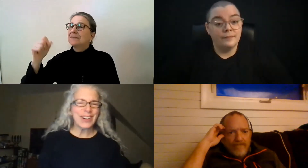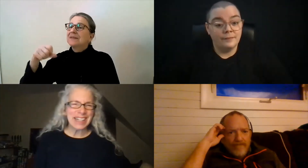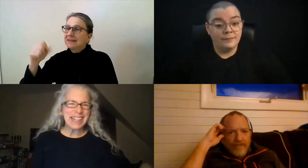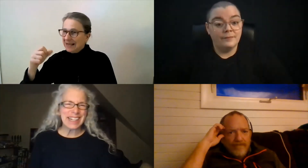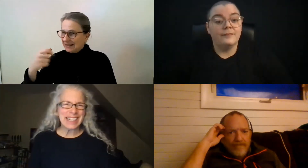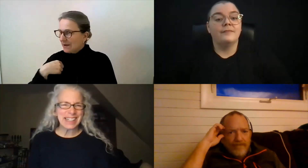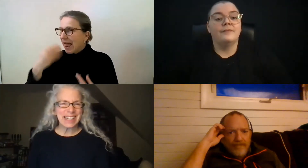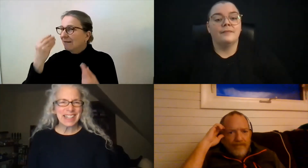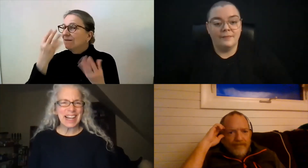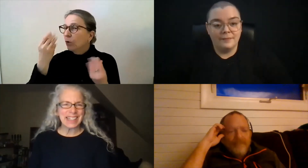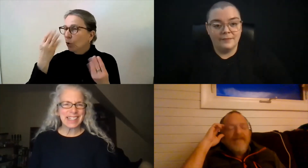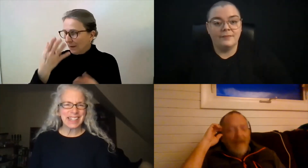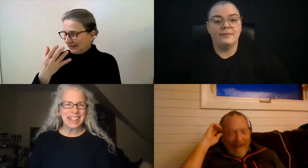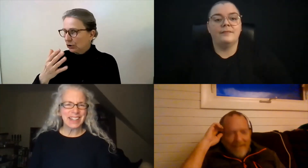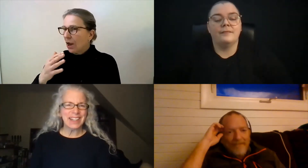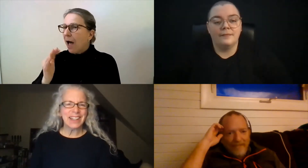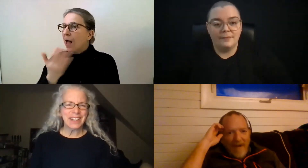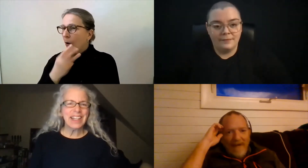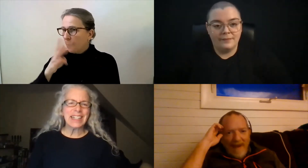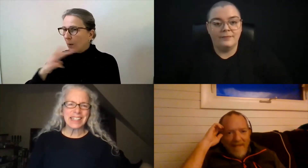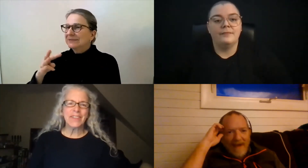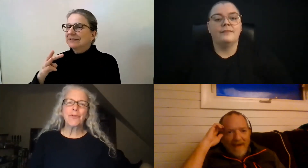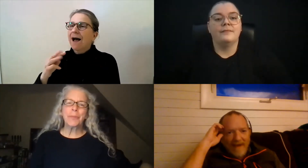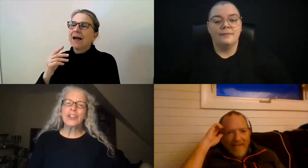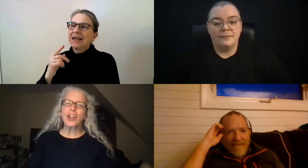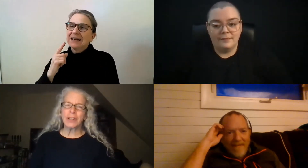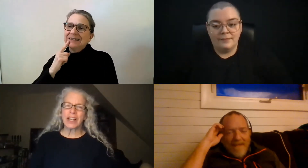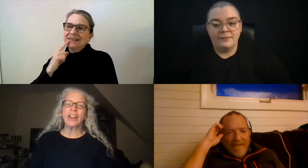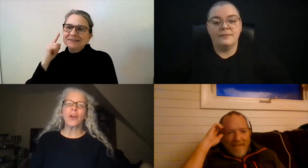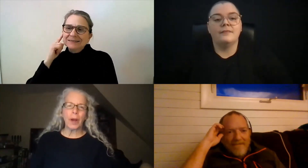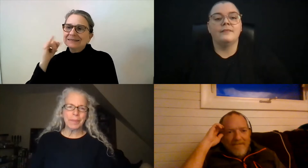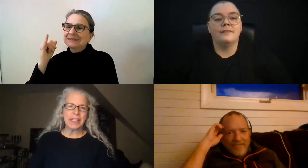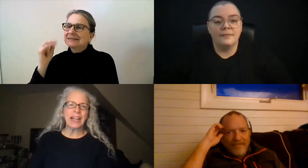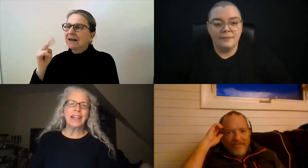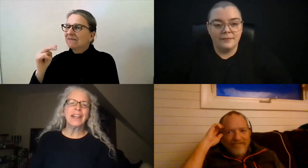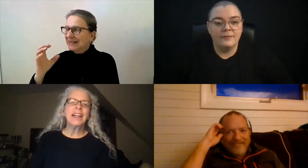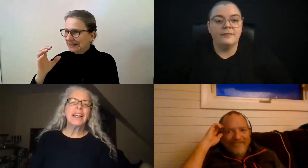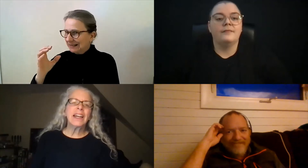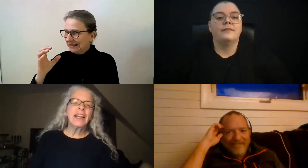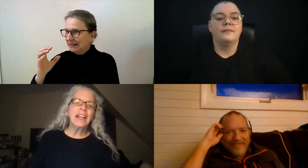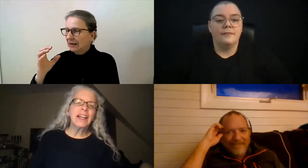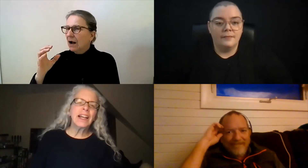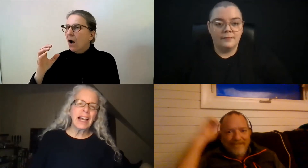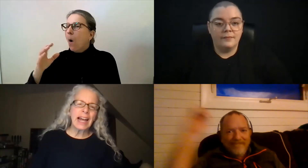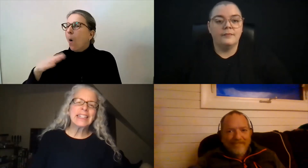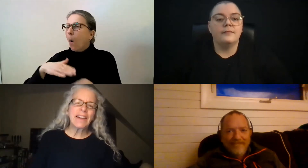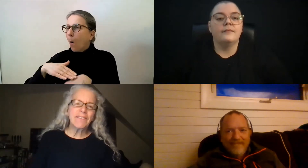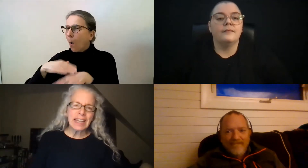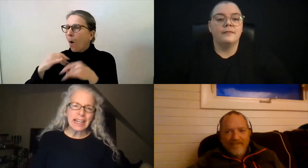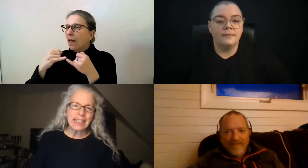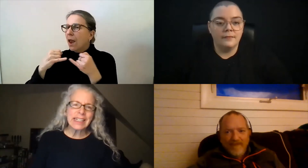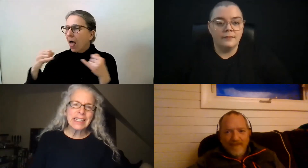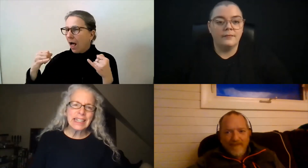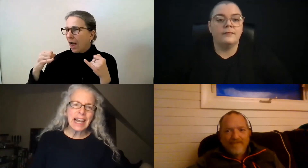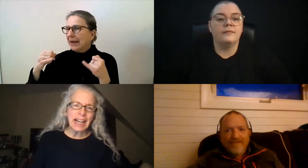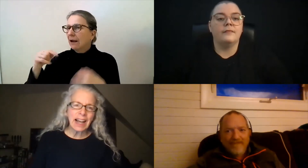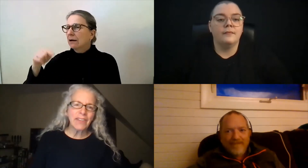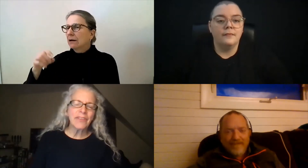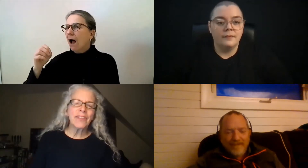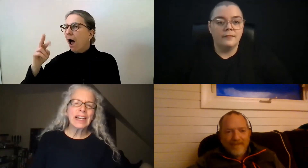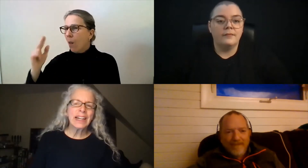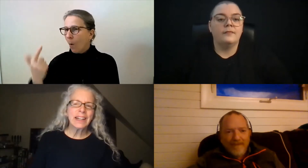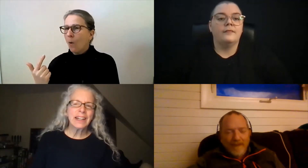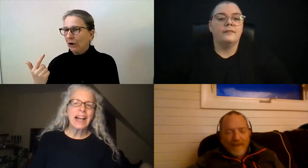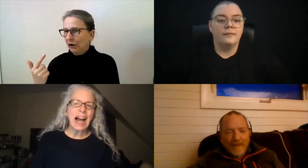Oh, yes, it is. Yes. All right. I'm not going to. The information is on the website at Deaf Inc. It's D-E-A